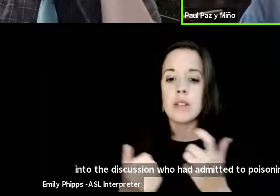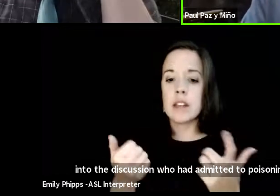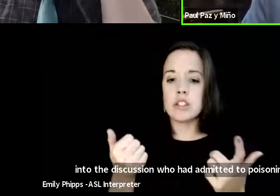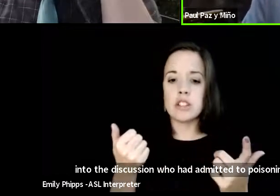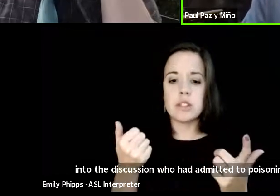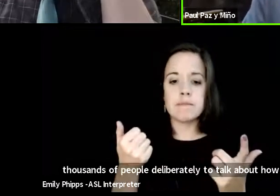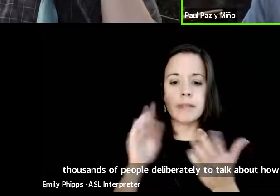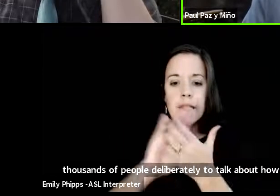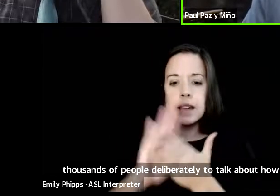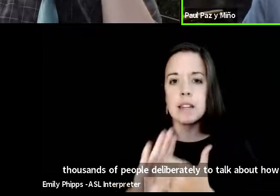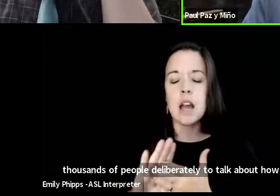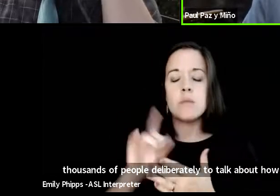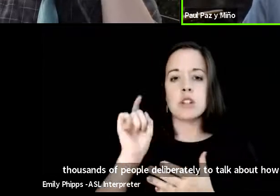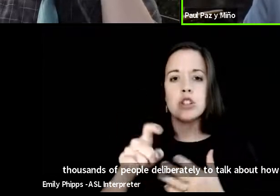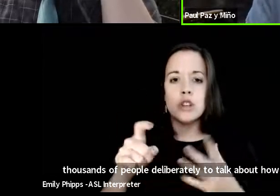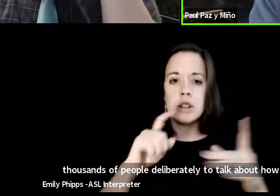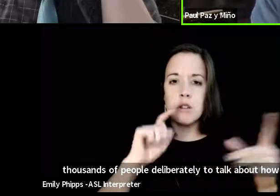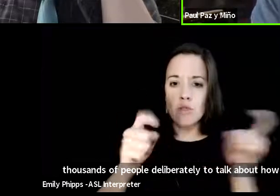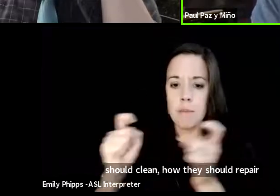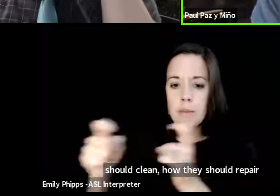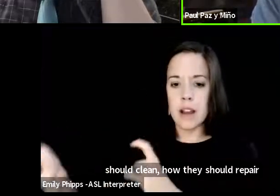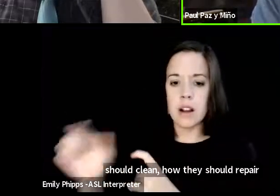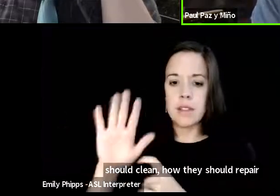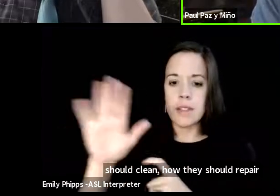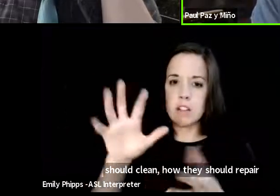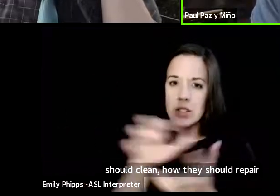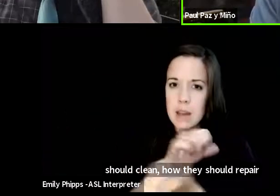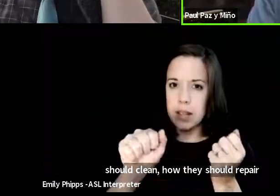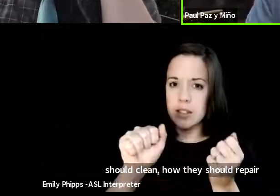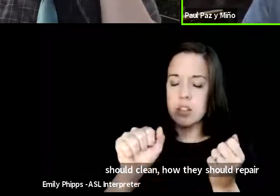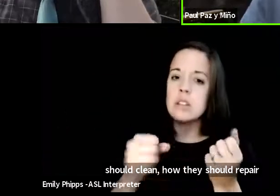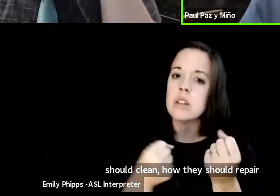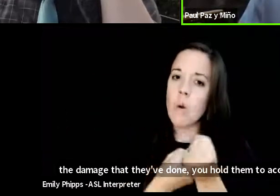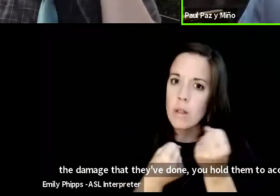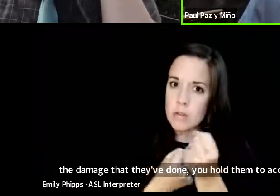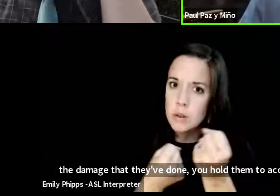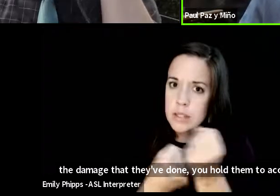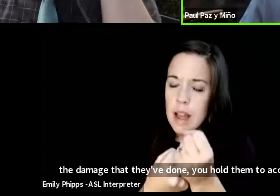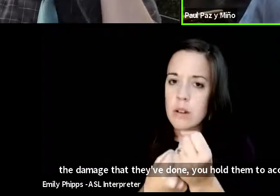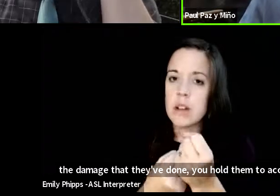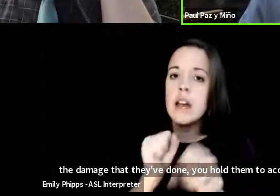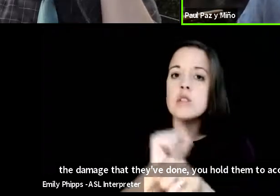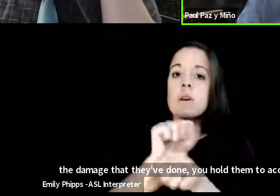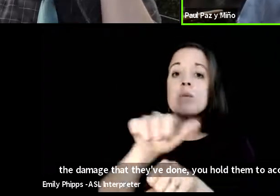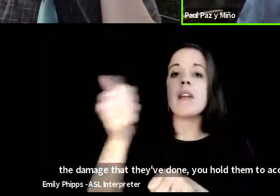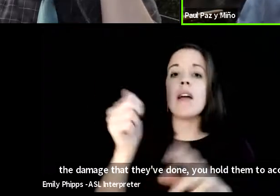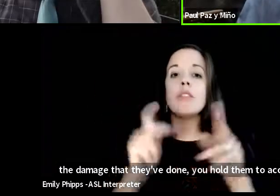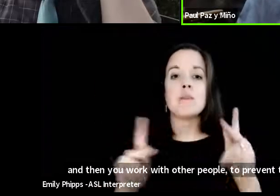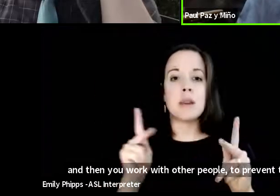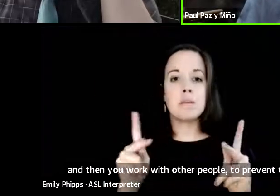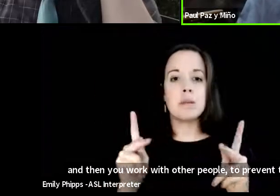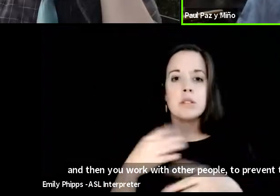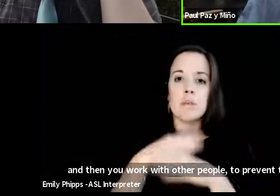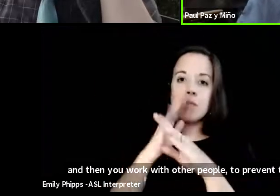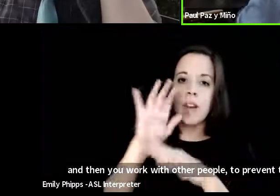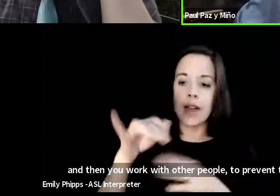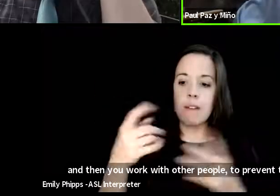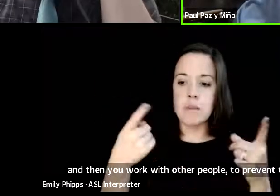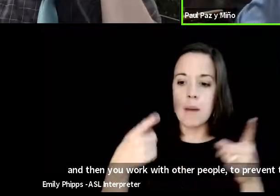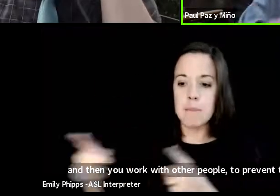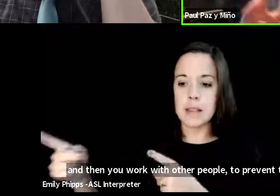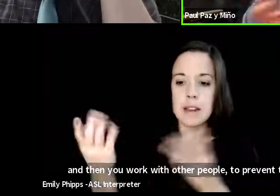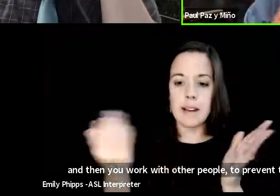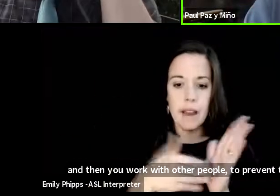repair the damage that they've done you hold them to account and then you work with other people to prevent that from happening again